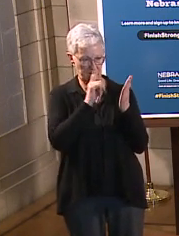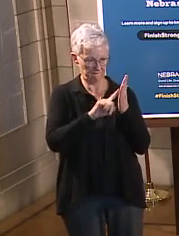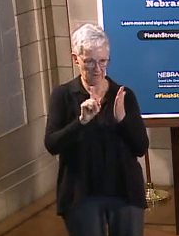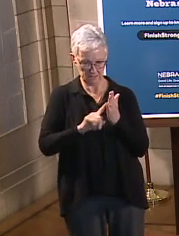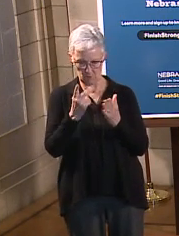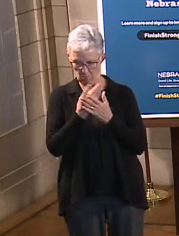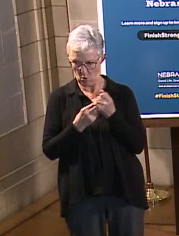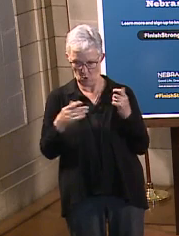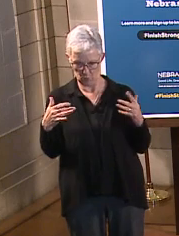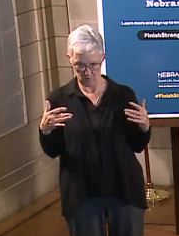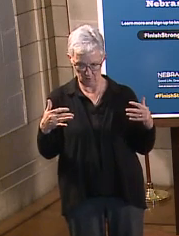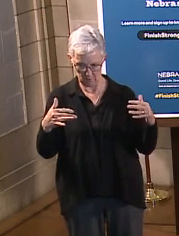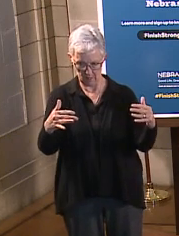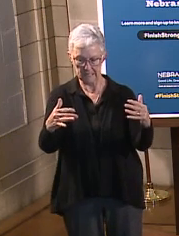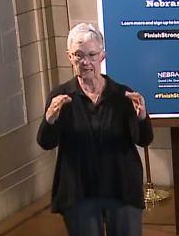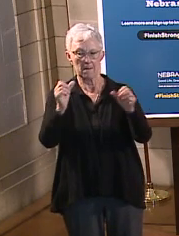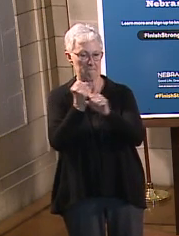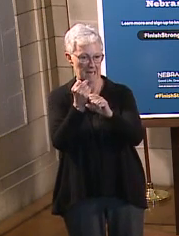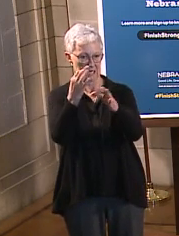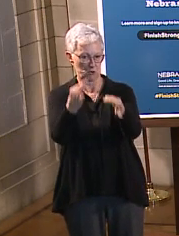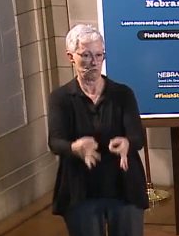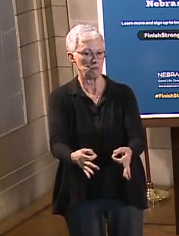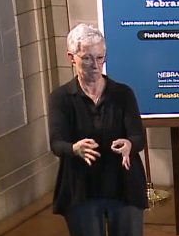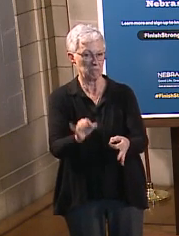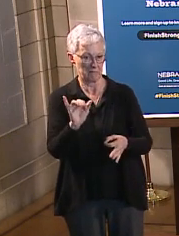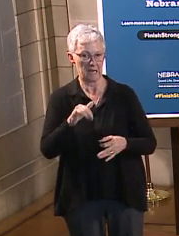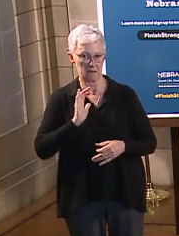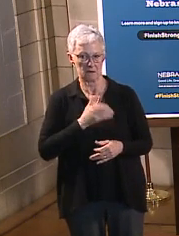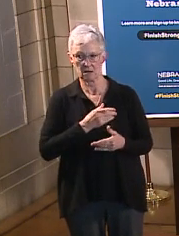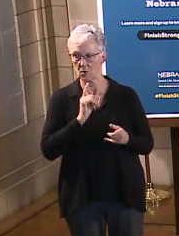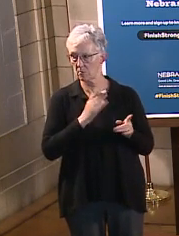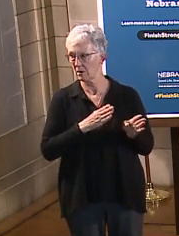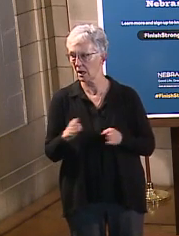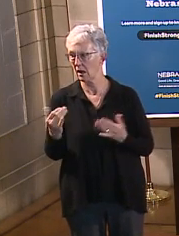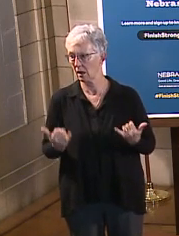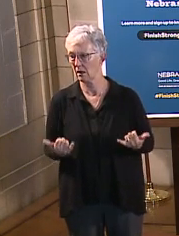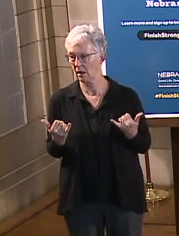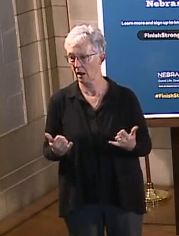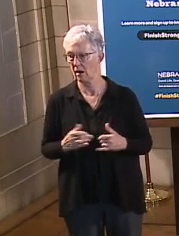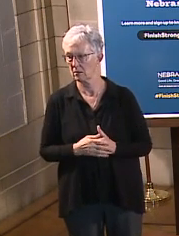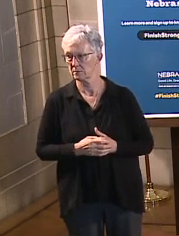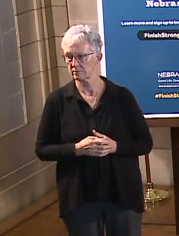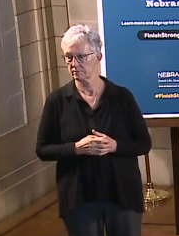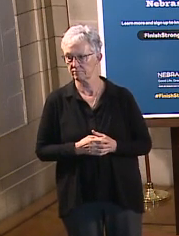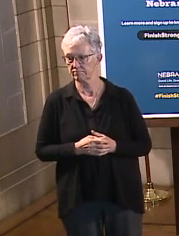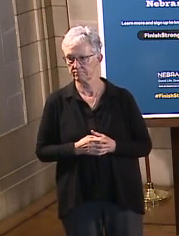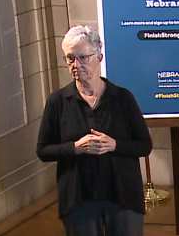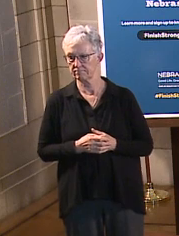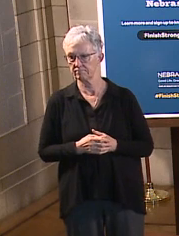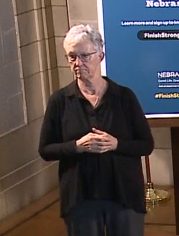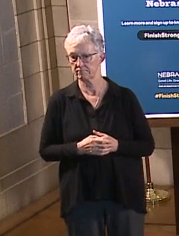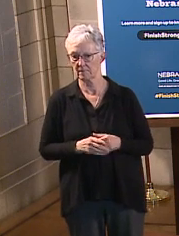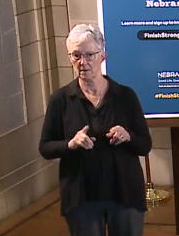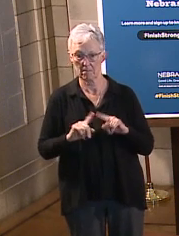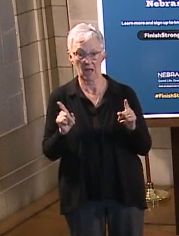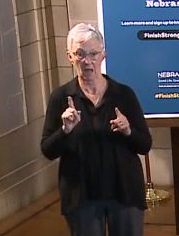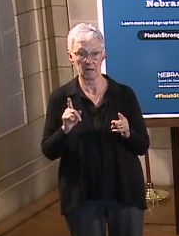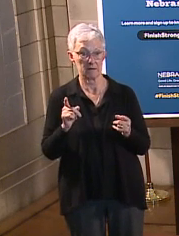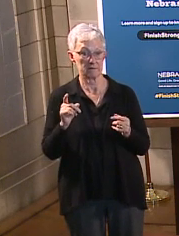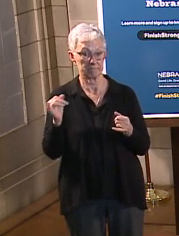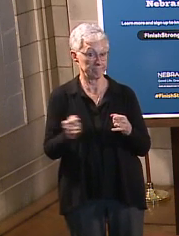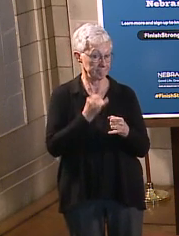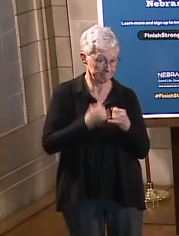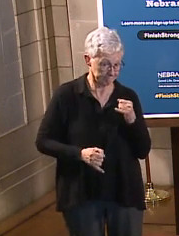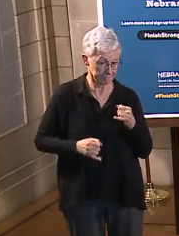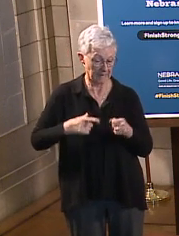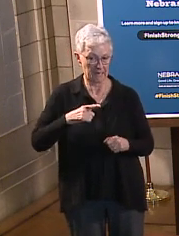of them going forward. And that's the plan we have right now, just to continue to press forward on both of them. But at the end of the day, the legislature is going to have to make